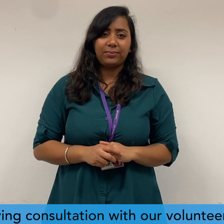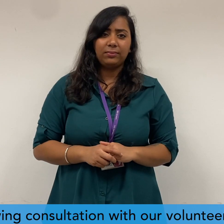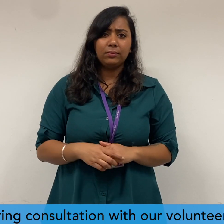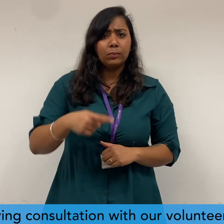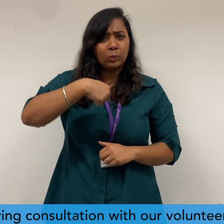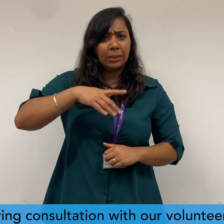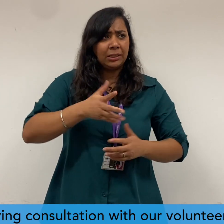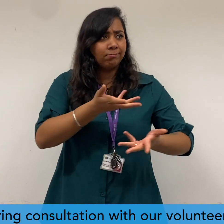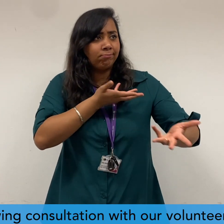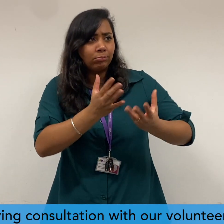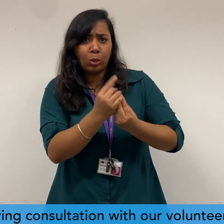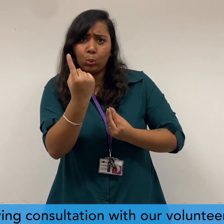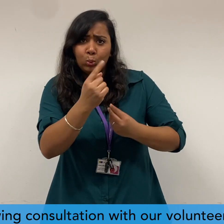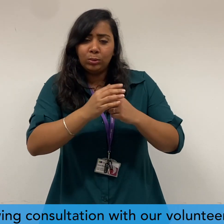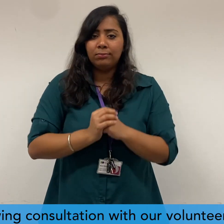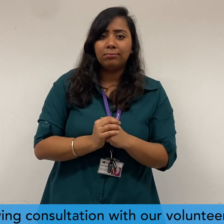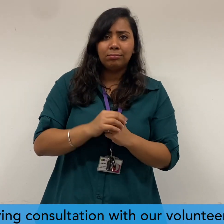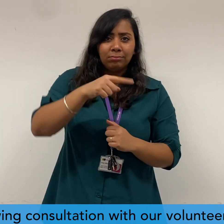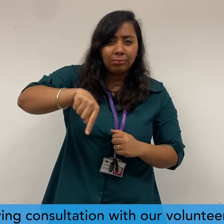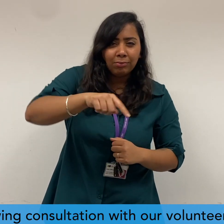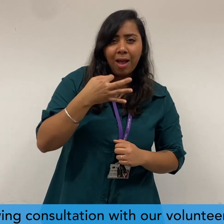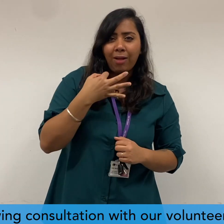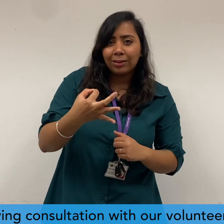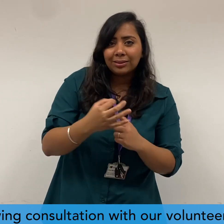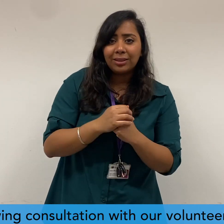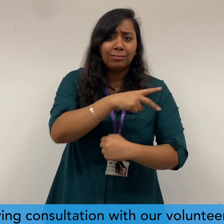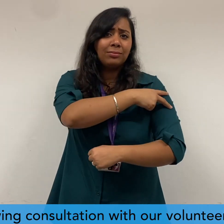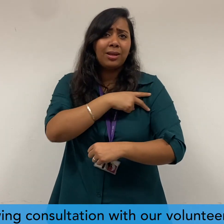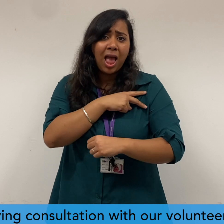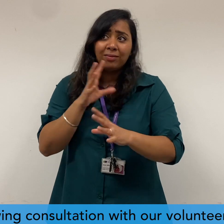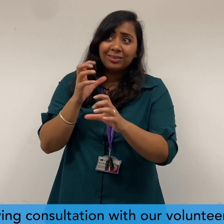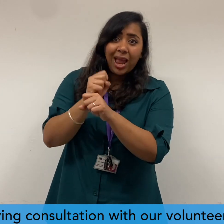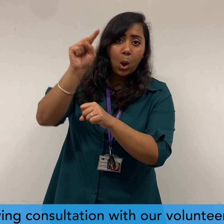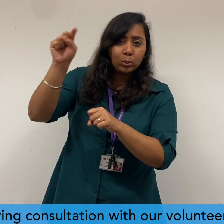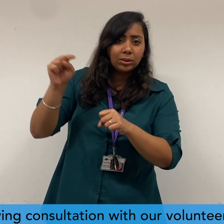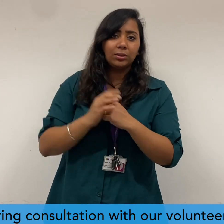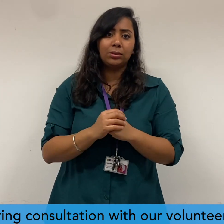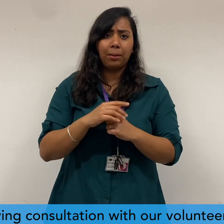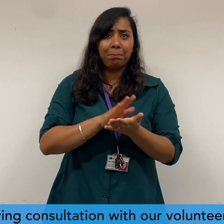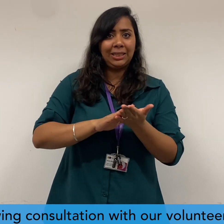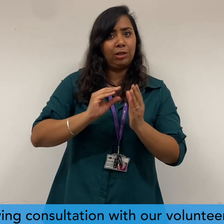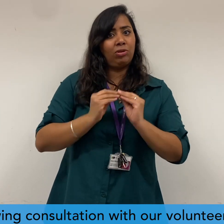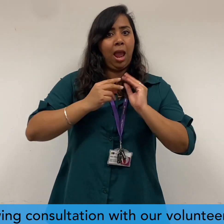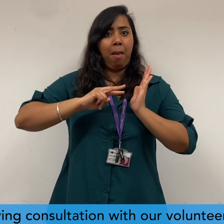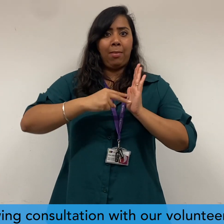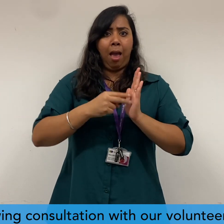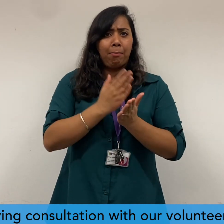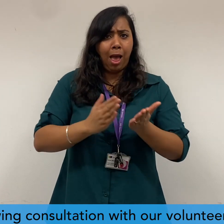Following consultation with our volunteers, staff and stakeholders, we have created a plan to make our volunteers a